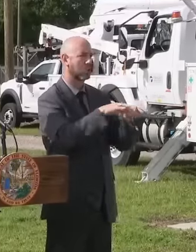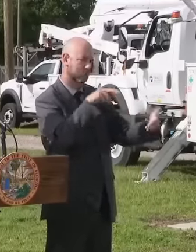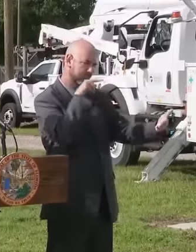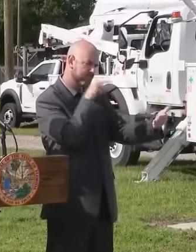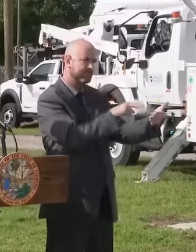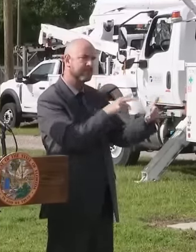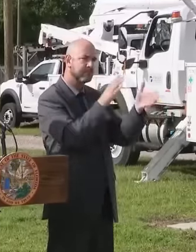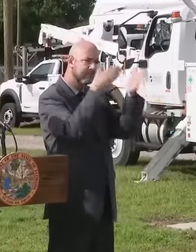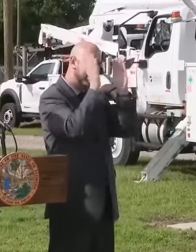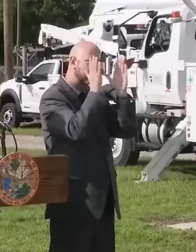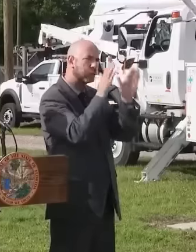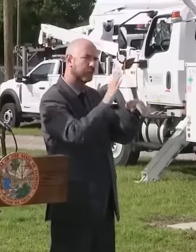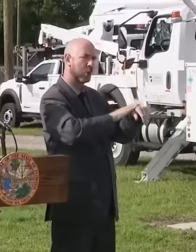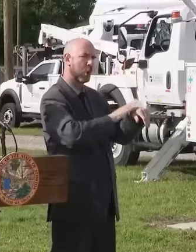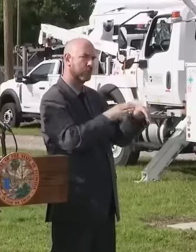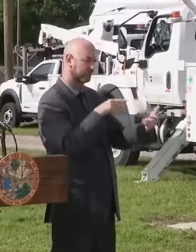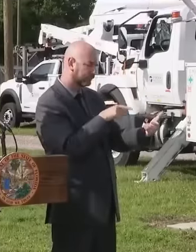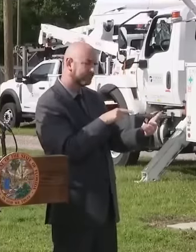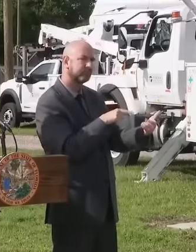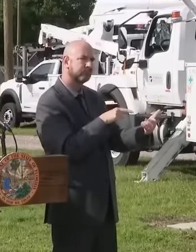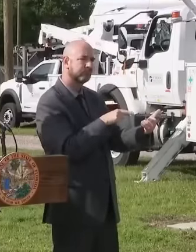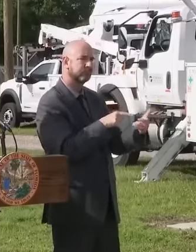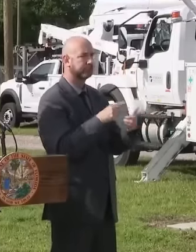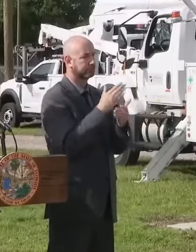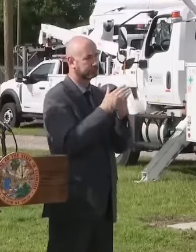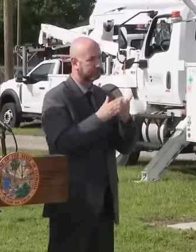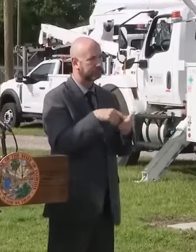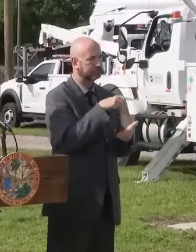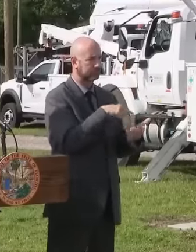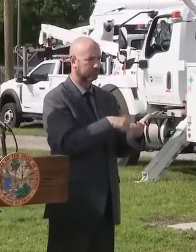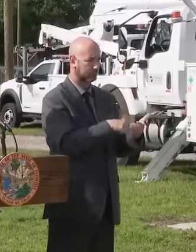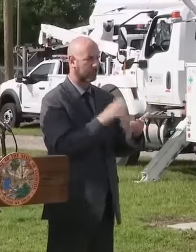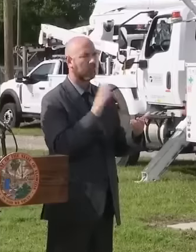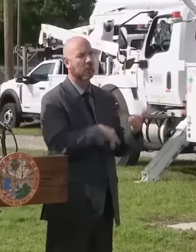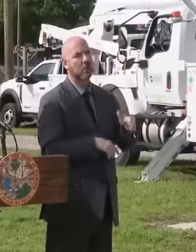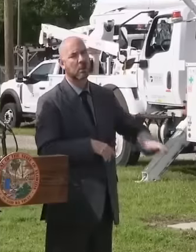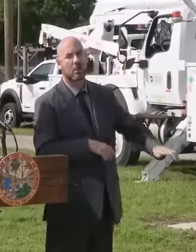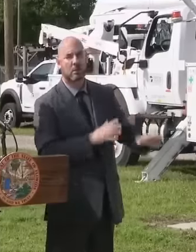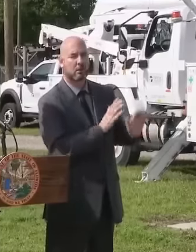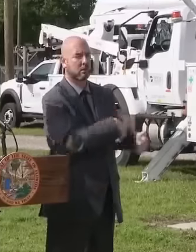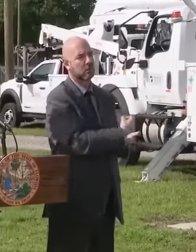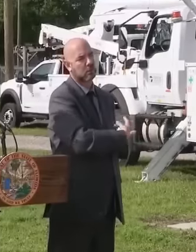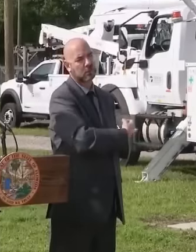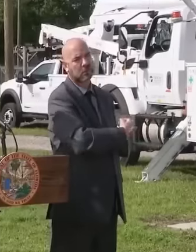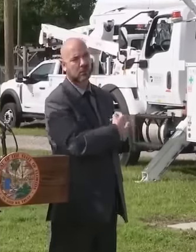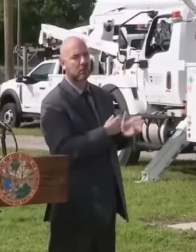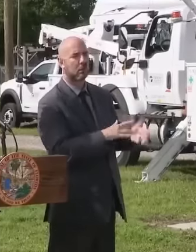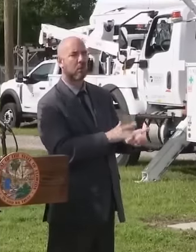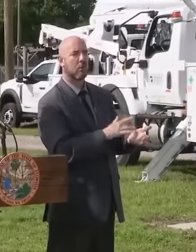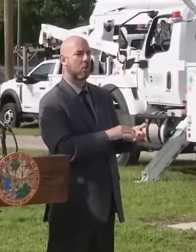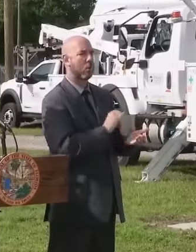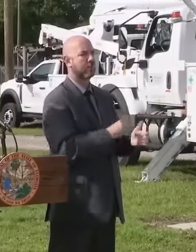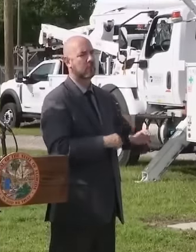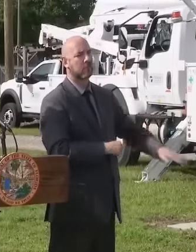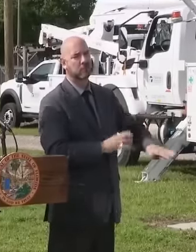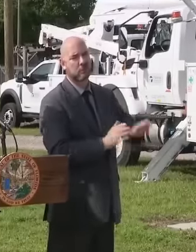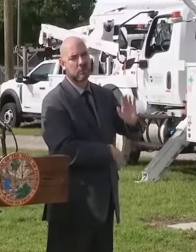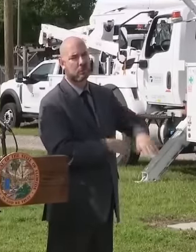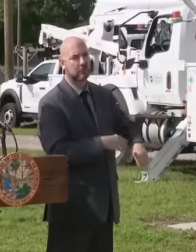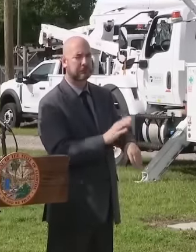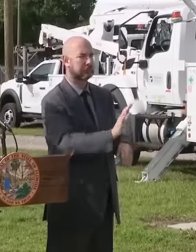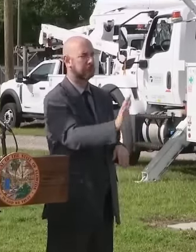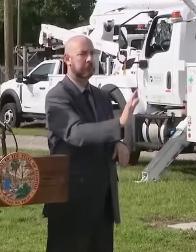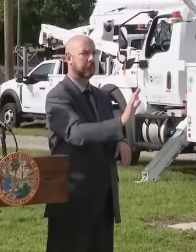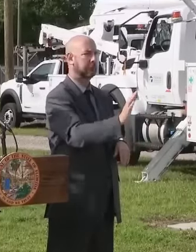Some may turn off these emergency alerts, but what I would ask you to do in your settings, go back and turn the